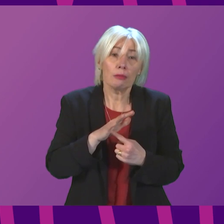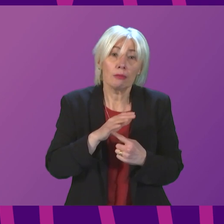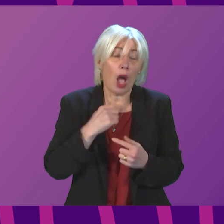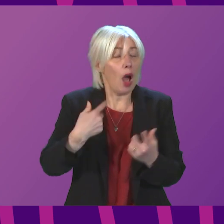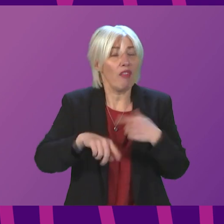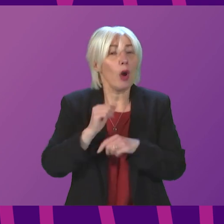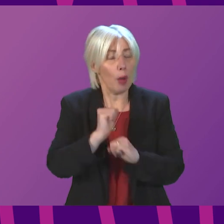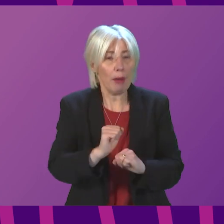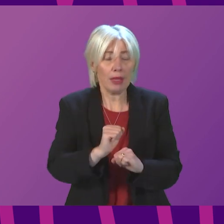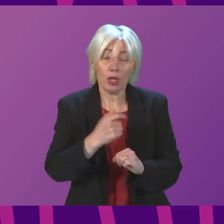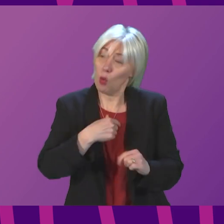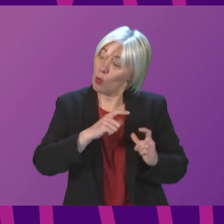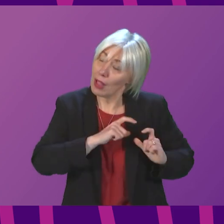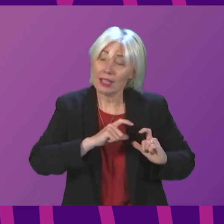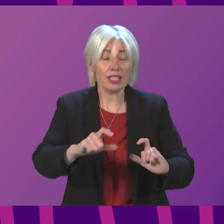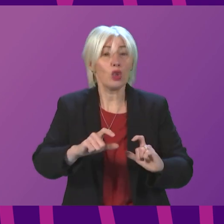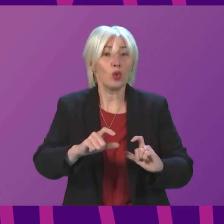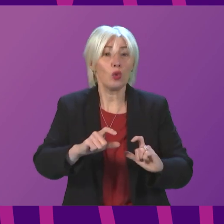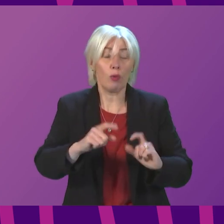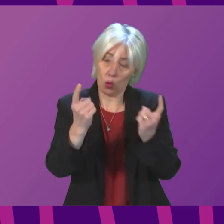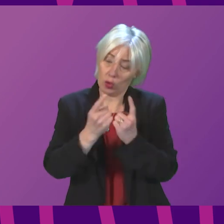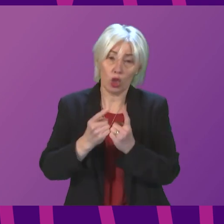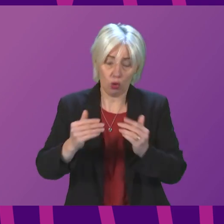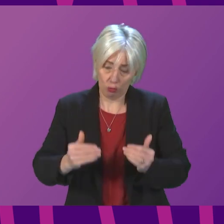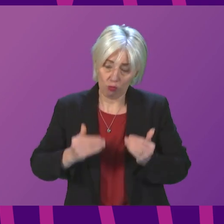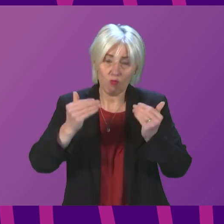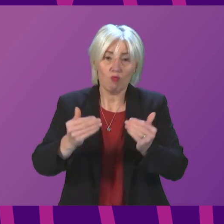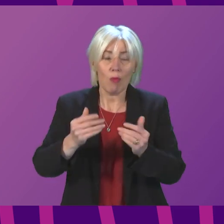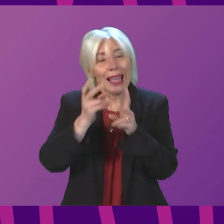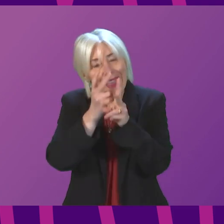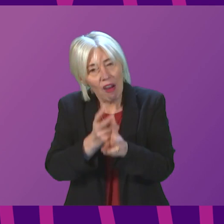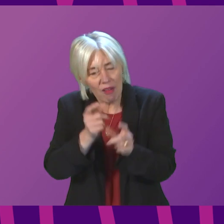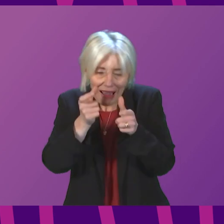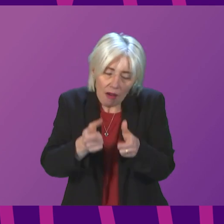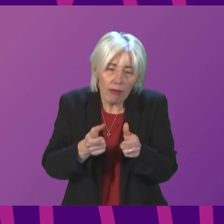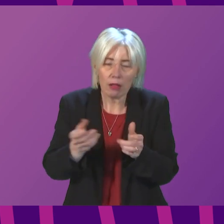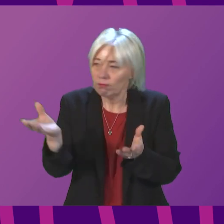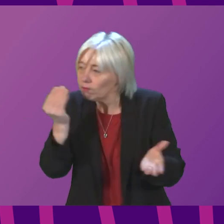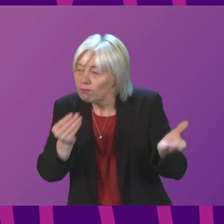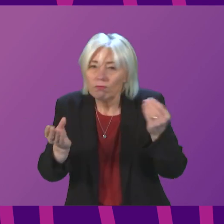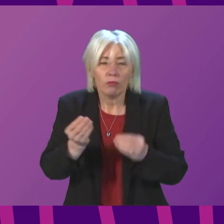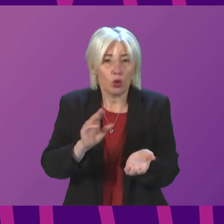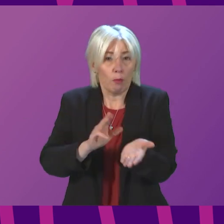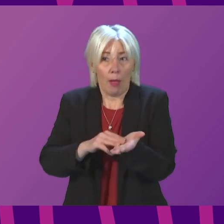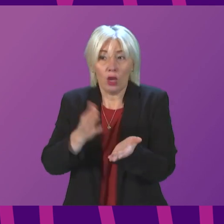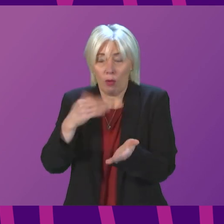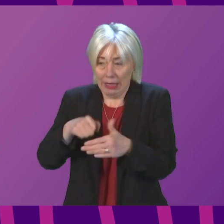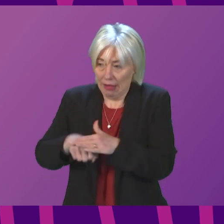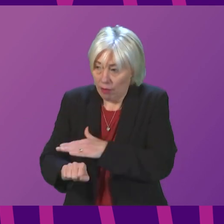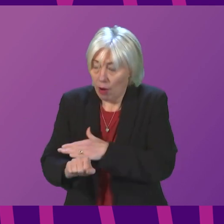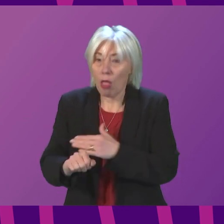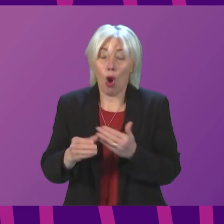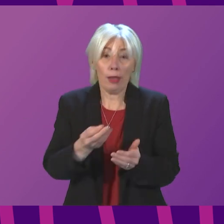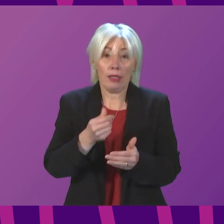commitment. So, we will continue to take these issues forward carefully, listening to mothers who have given birth, to mothers who will give